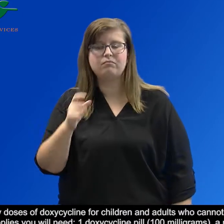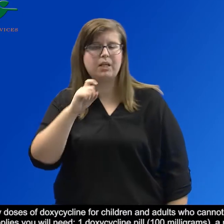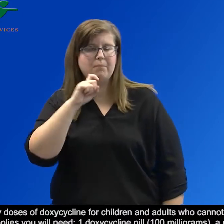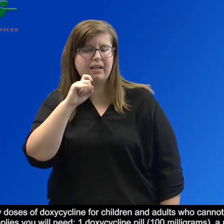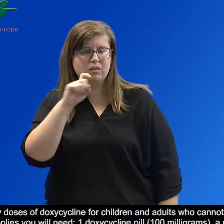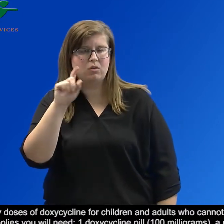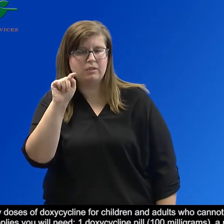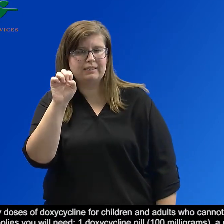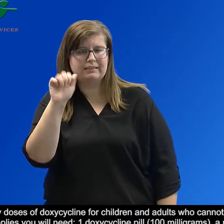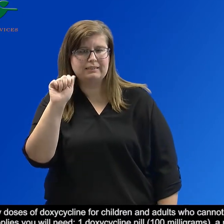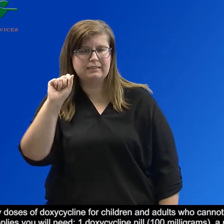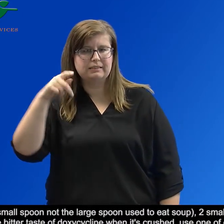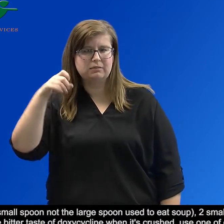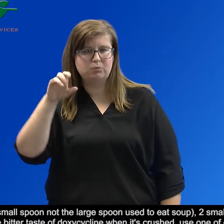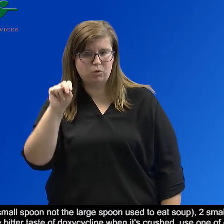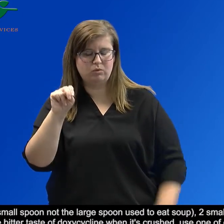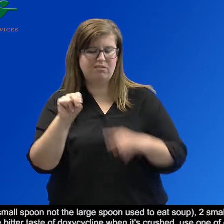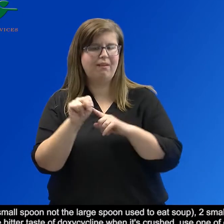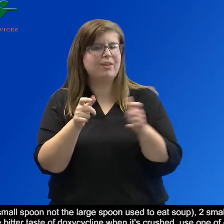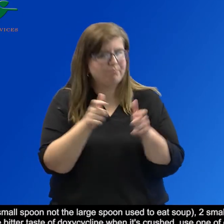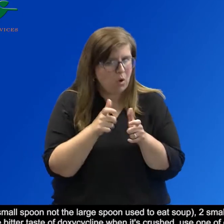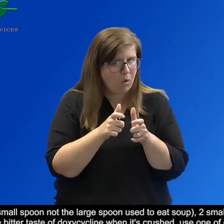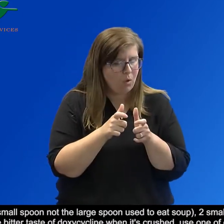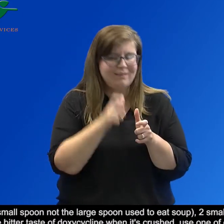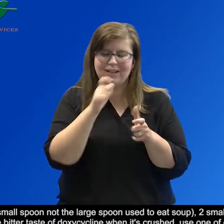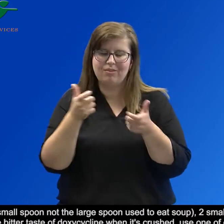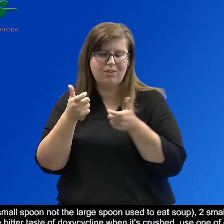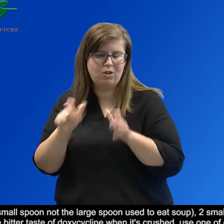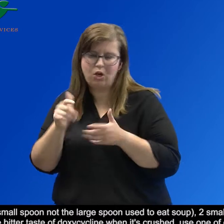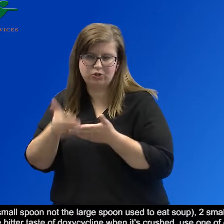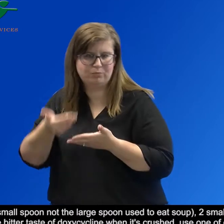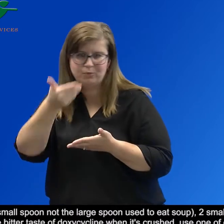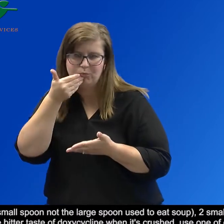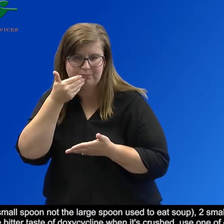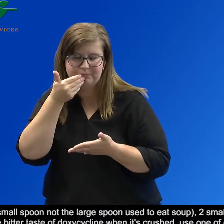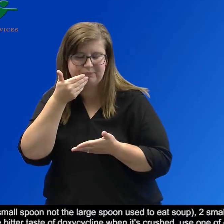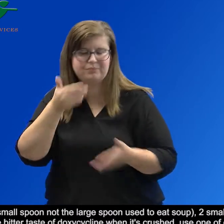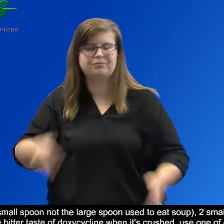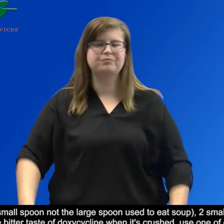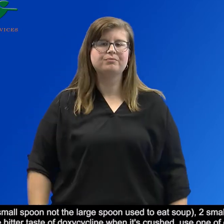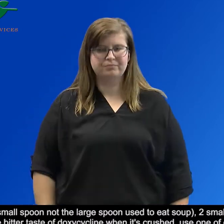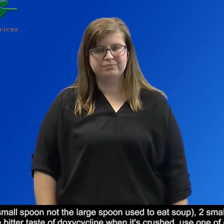teaspoon. The teaspoon is a small spoon, not the large spoon used to eat soup.